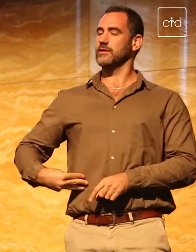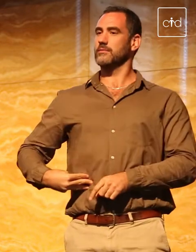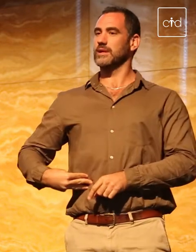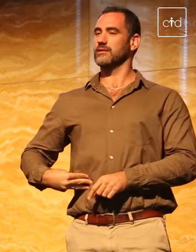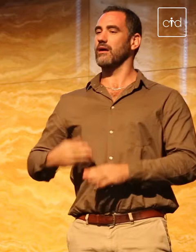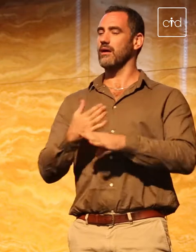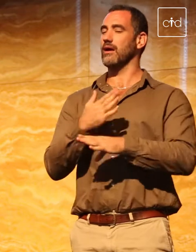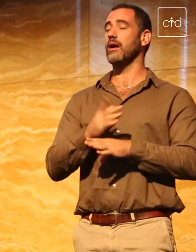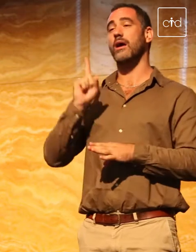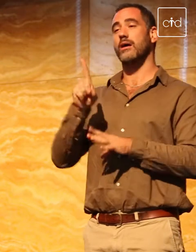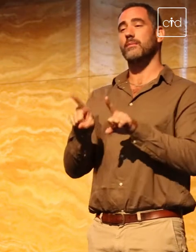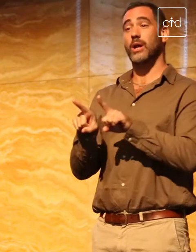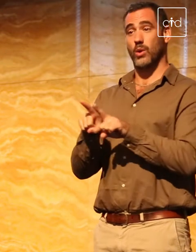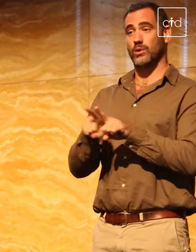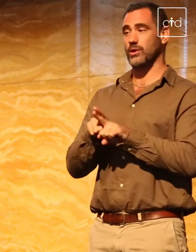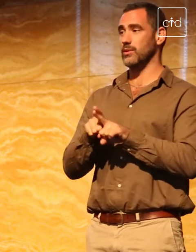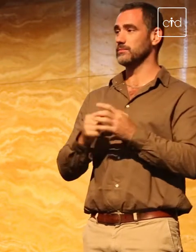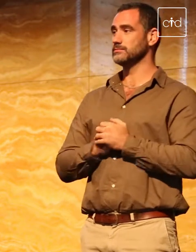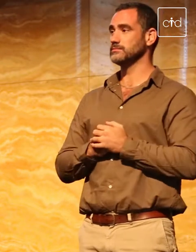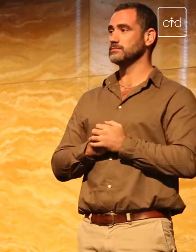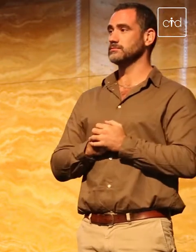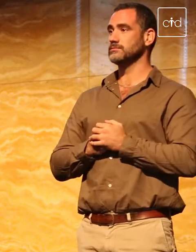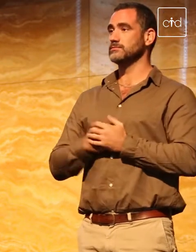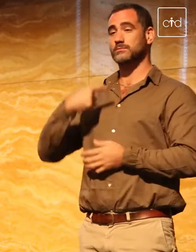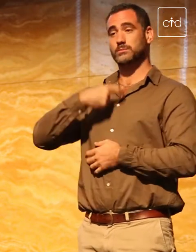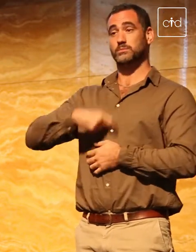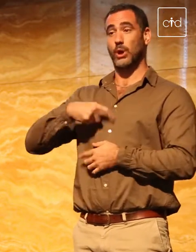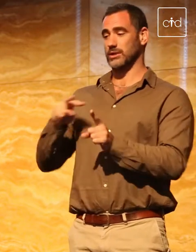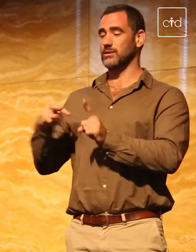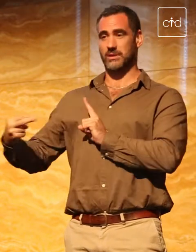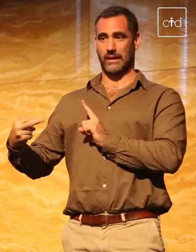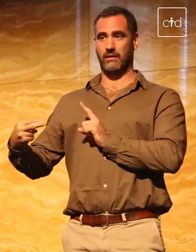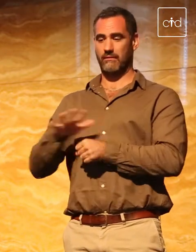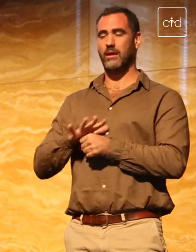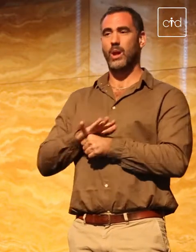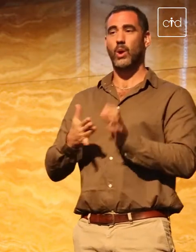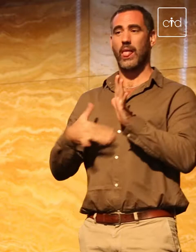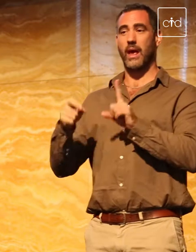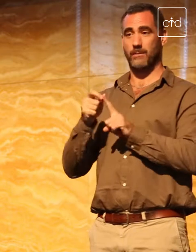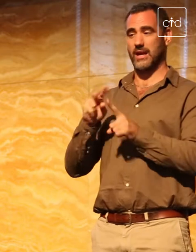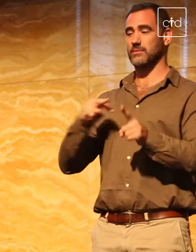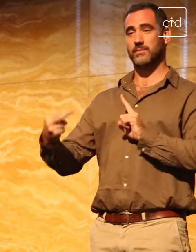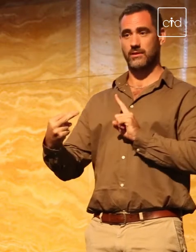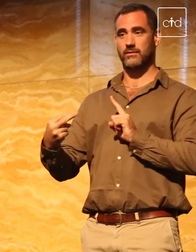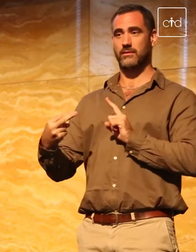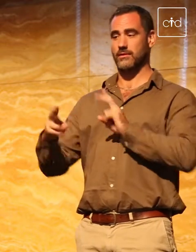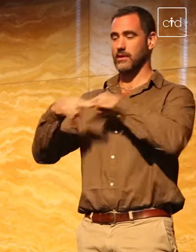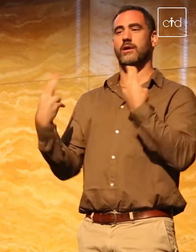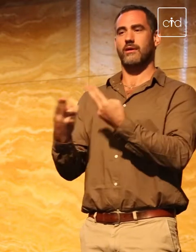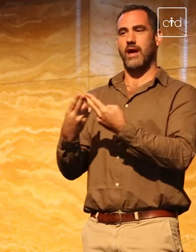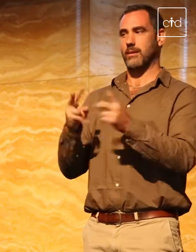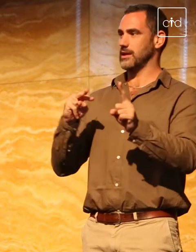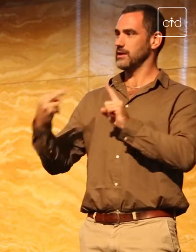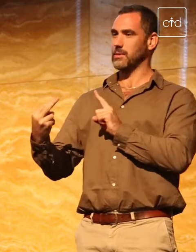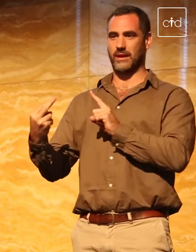I've also seen it from local MPs' point of view, I've seen it from my own family's point of view, with people with